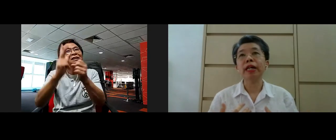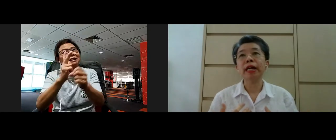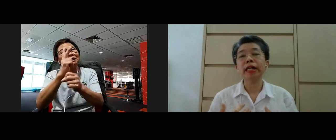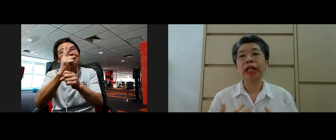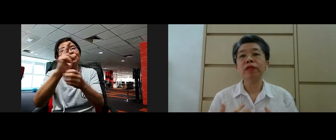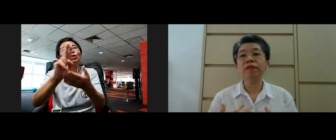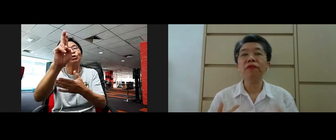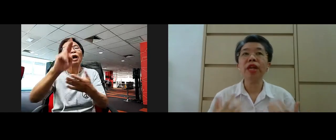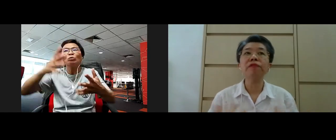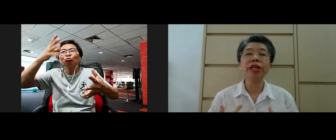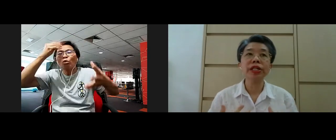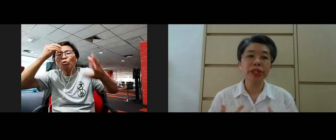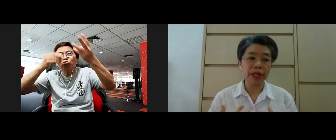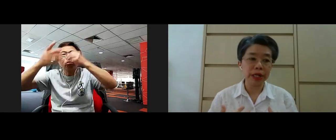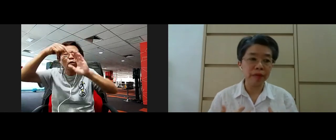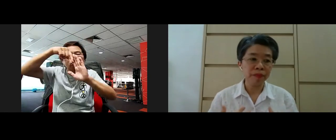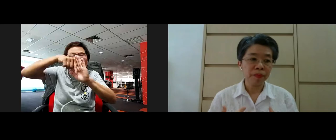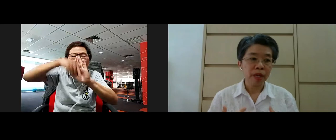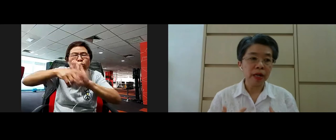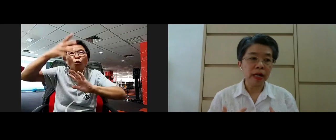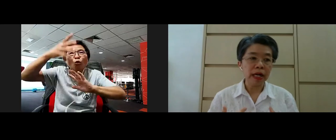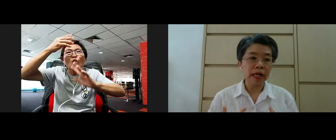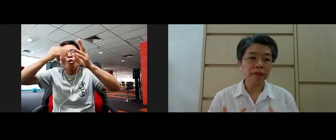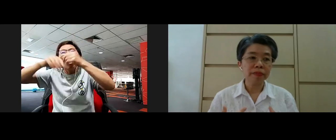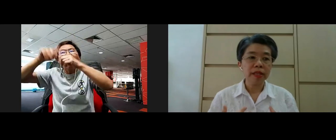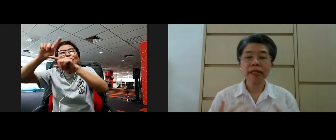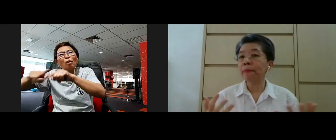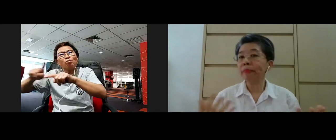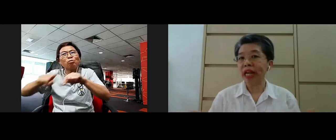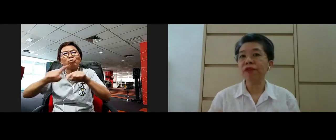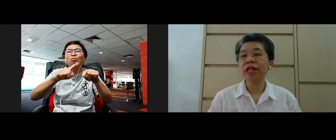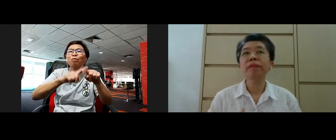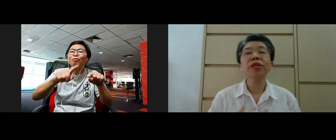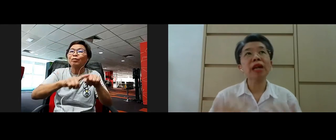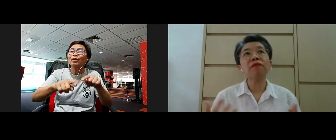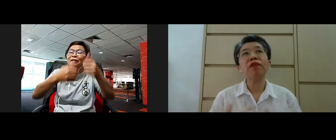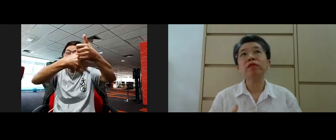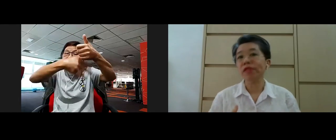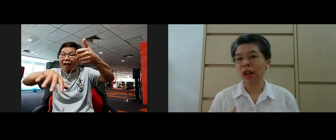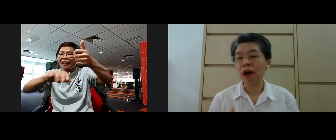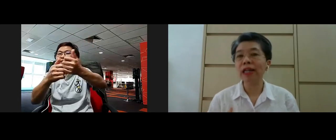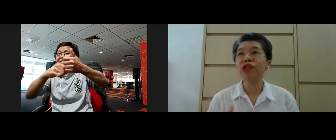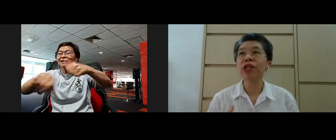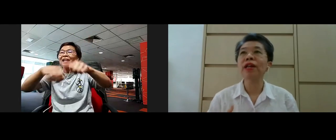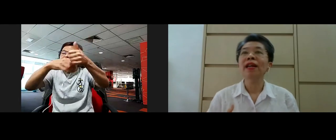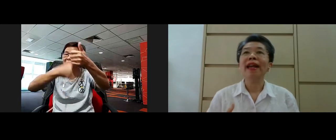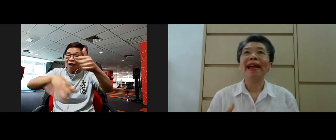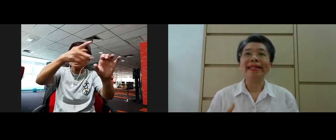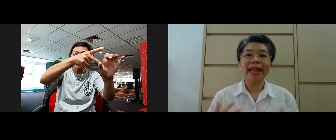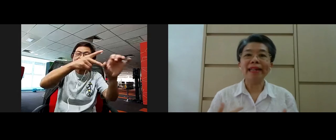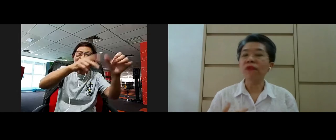the, you know, the various sub-area, sub-field of psychology,